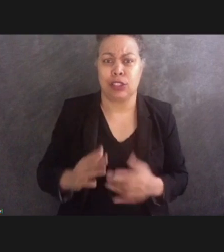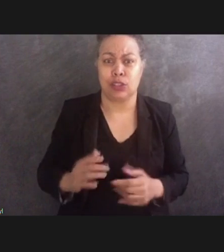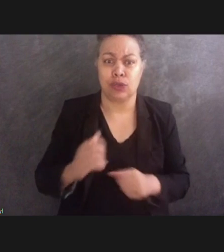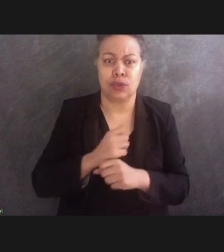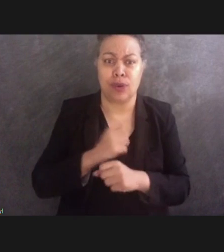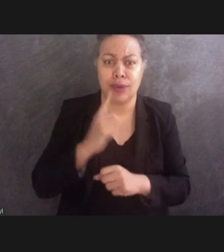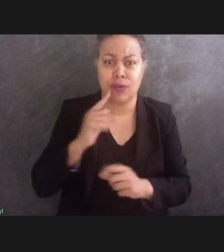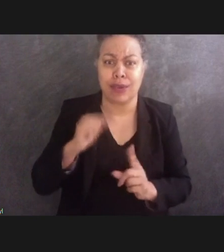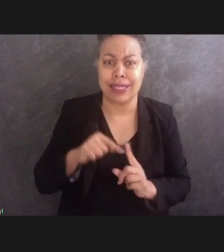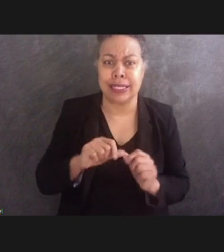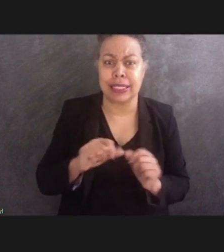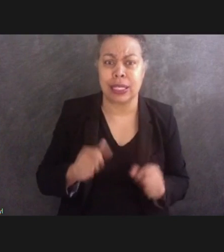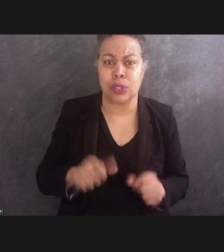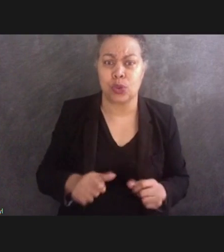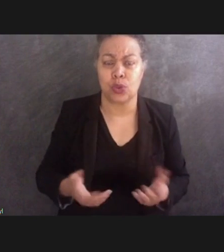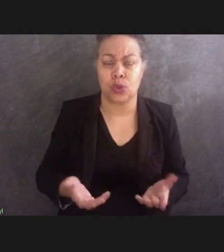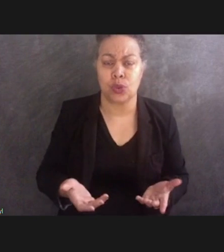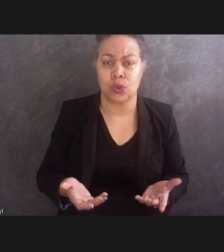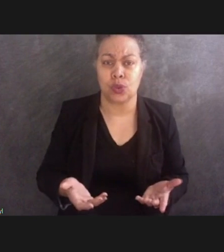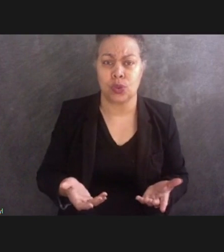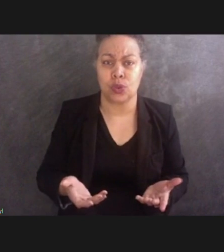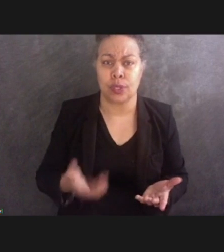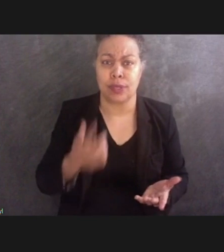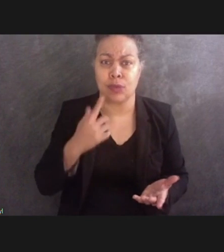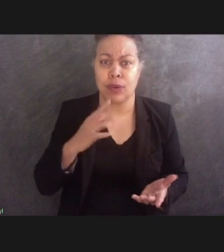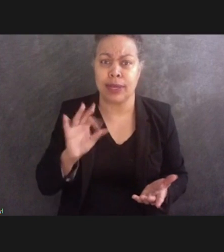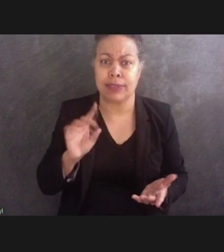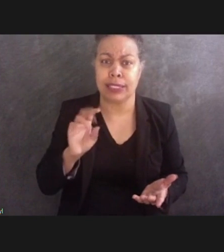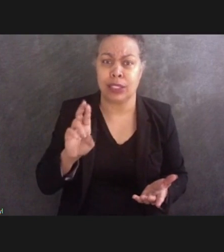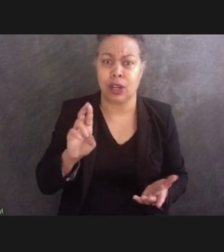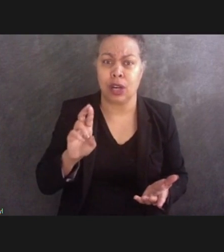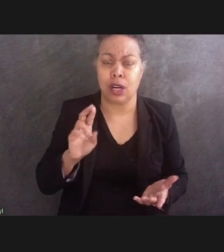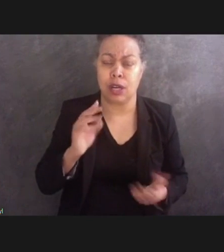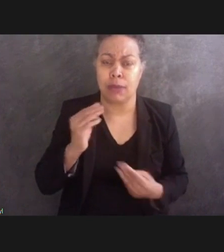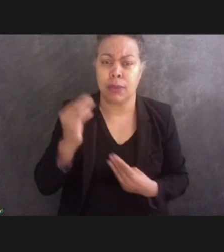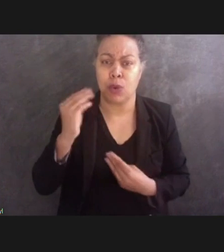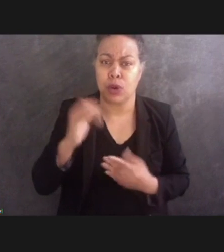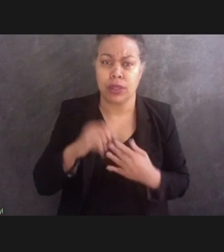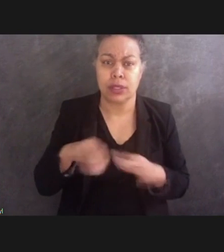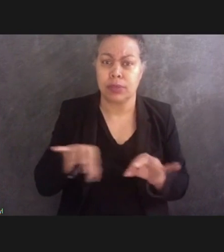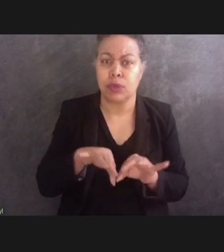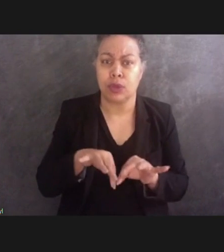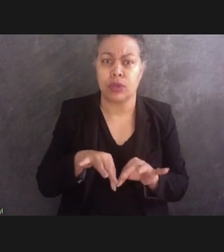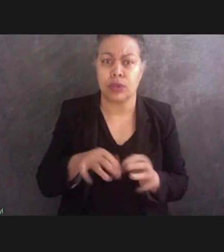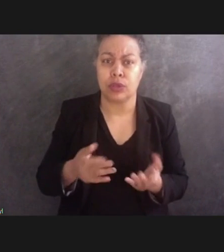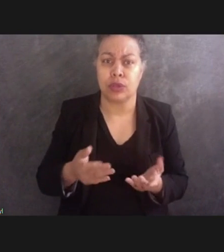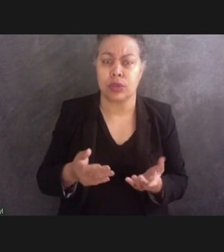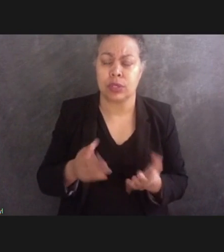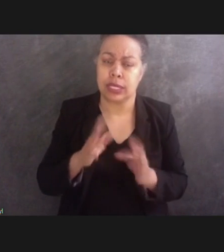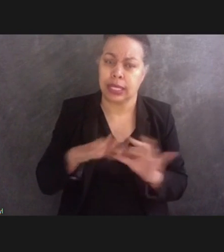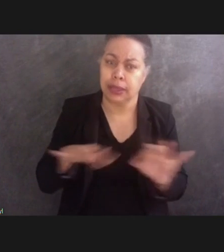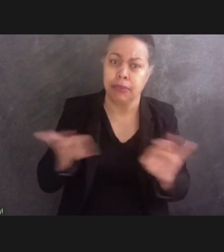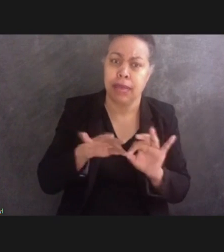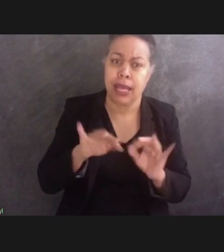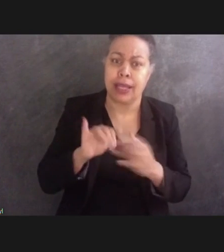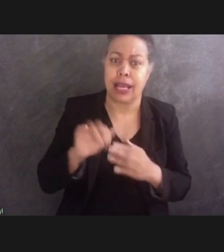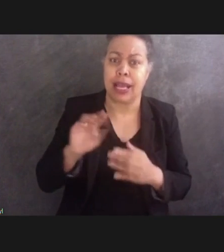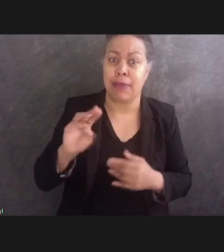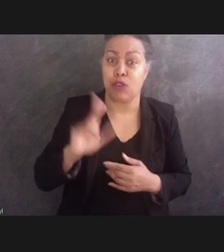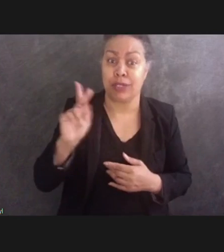at the FDR Memorial. It matters. It matters that the Martin Luther King Memorial is right next to the FDR